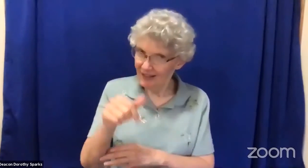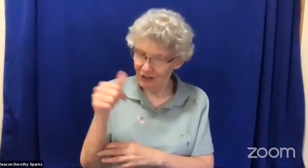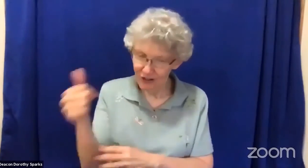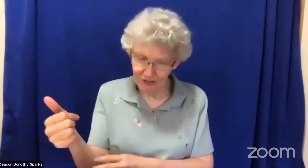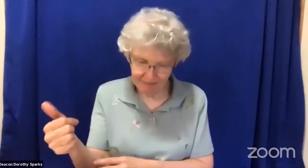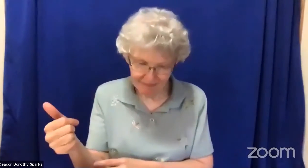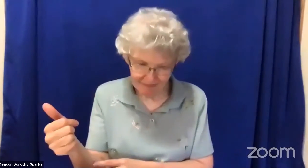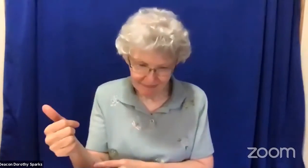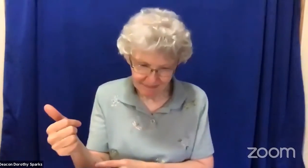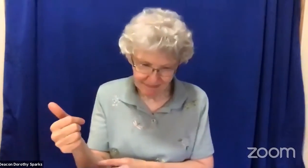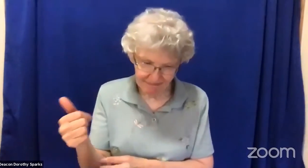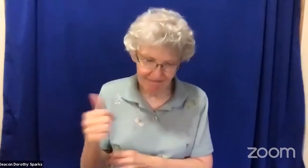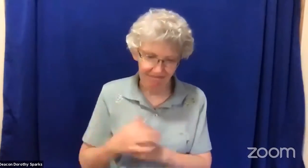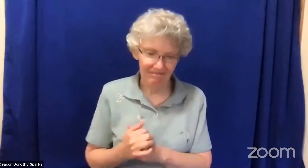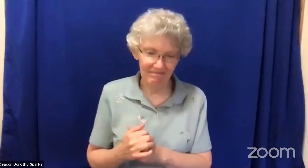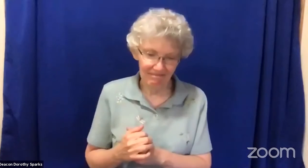now prayer for others